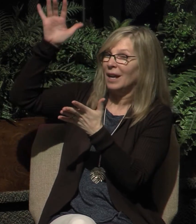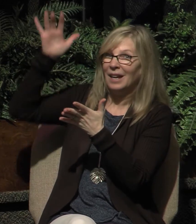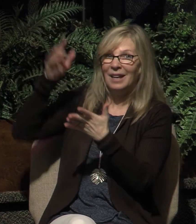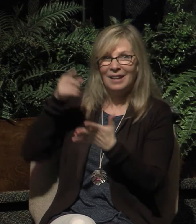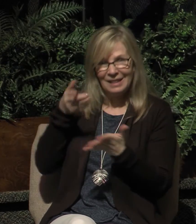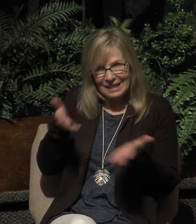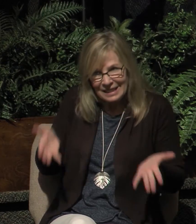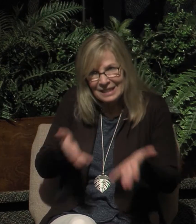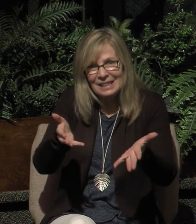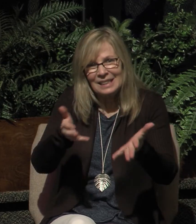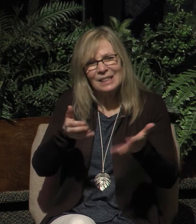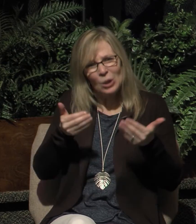flock of God among you,